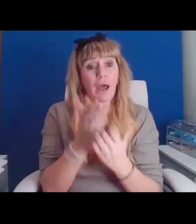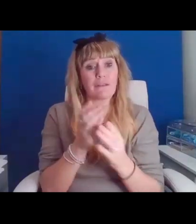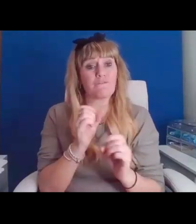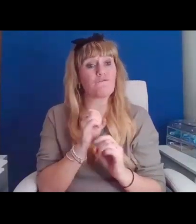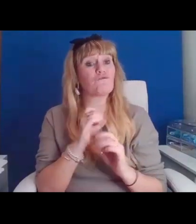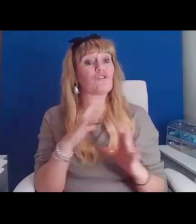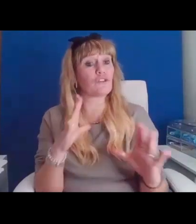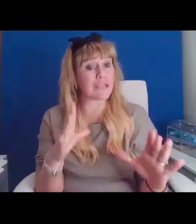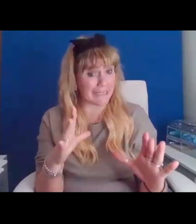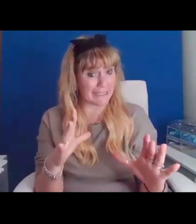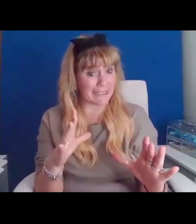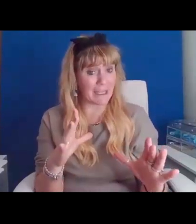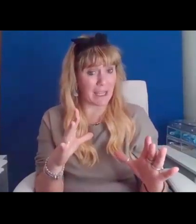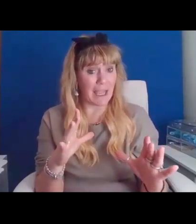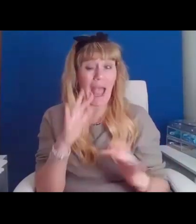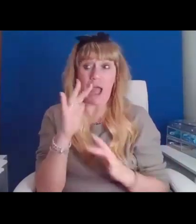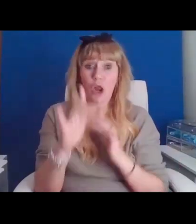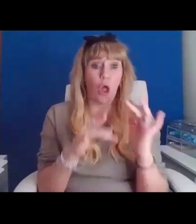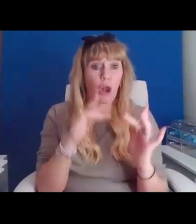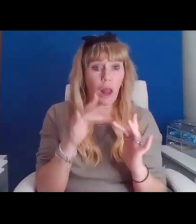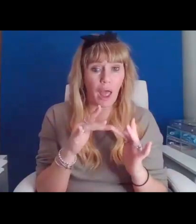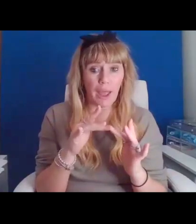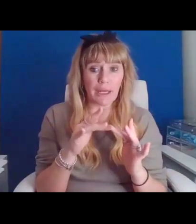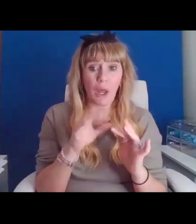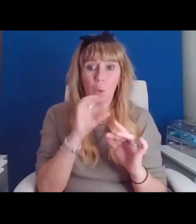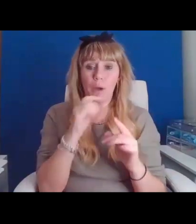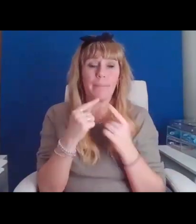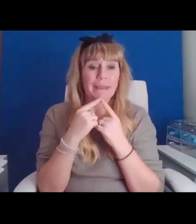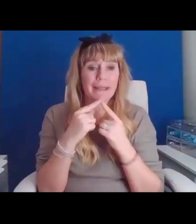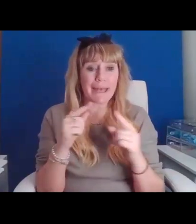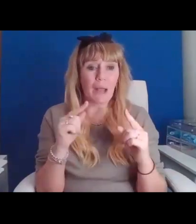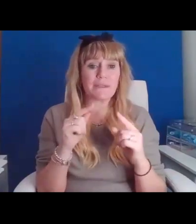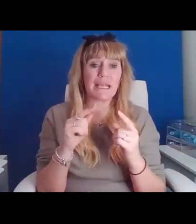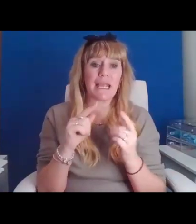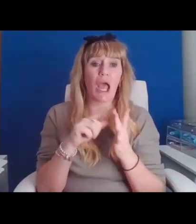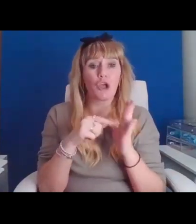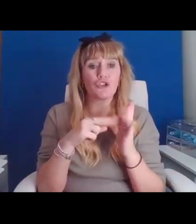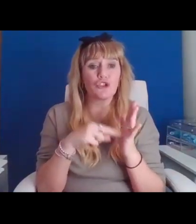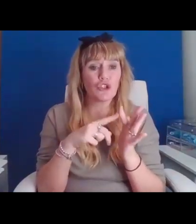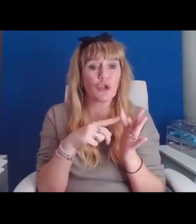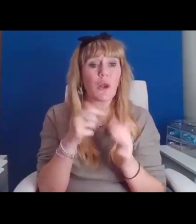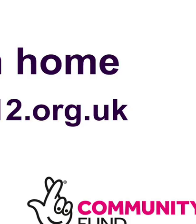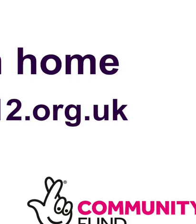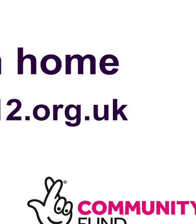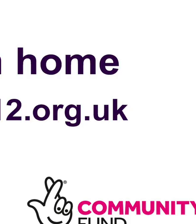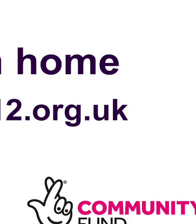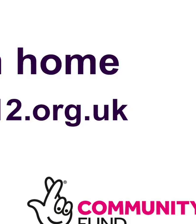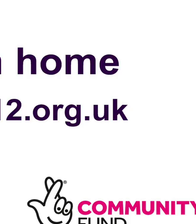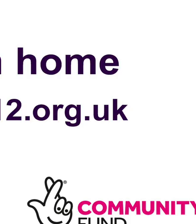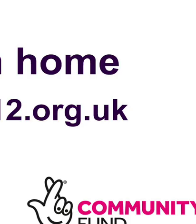online. We'll be announcing our June Pride Month event soon. Goodbye.